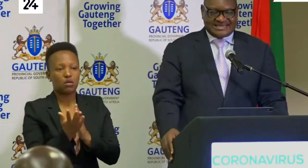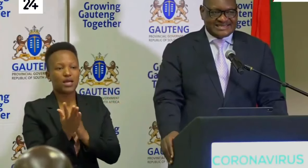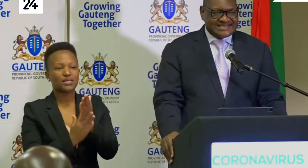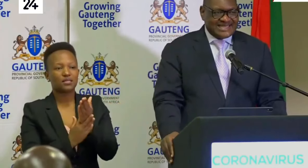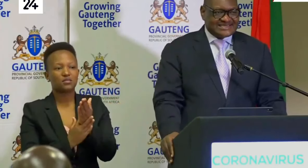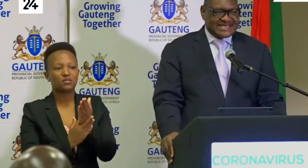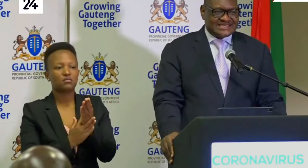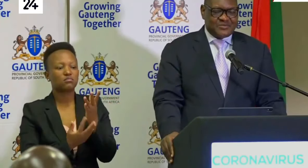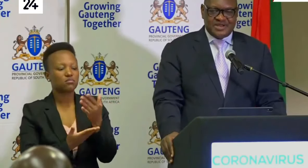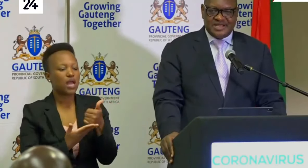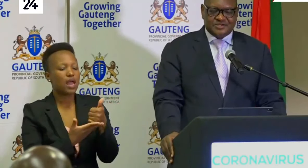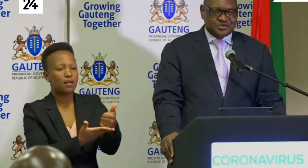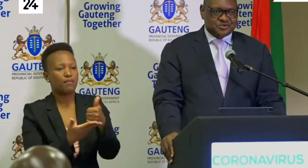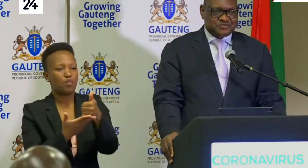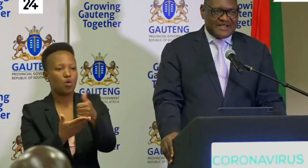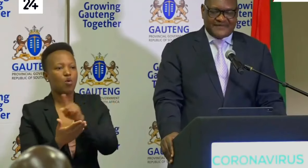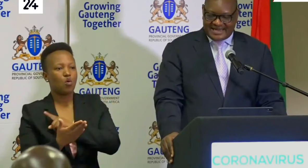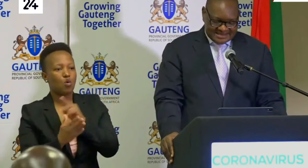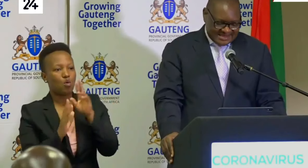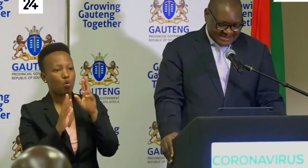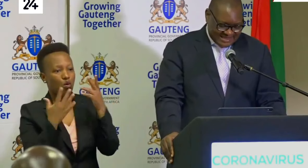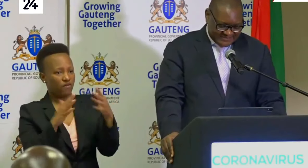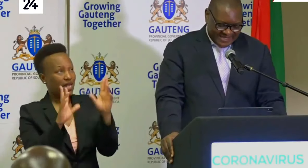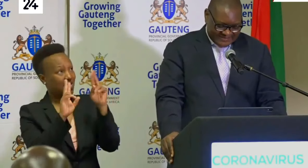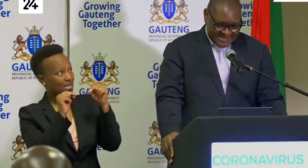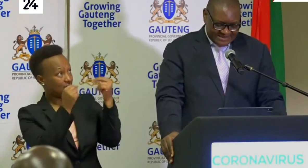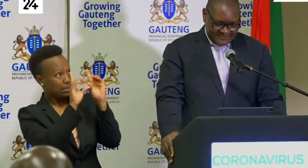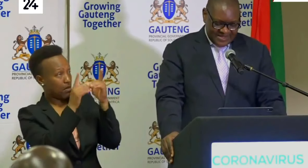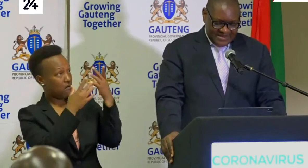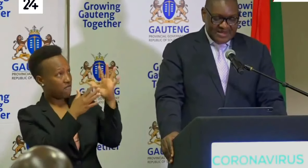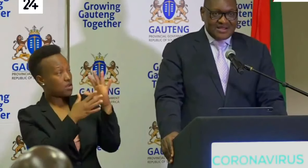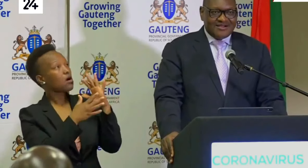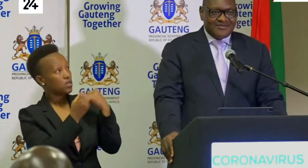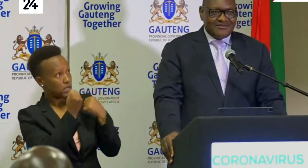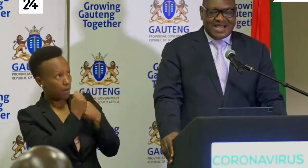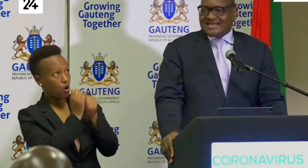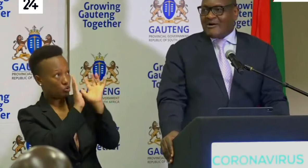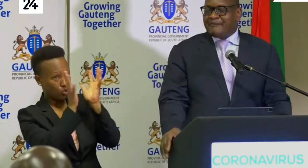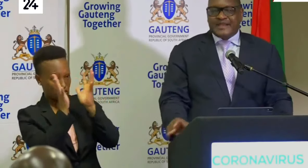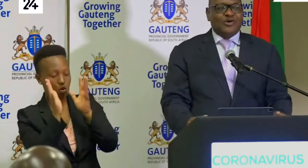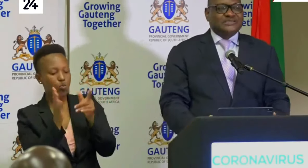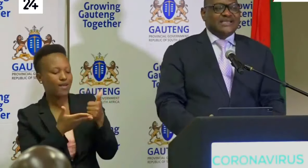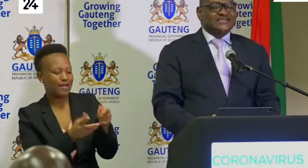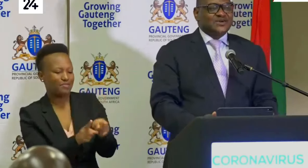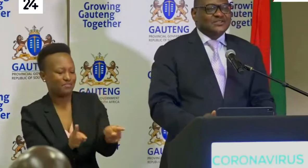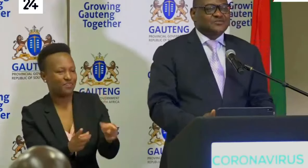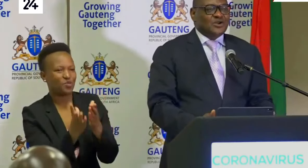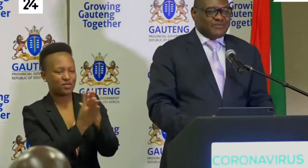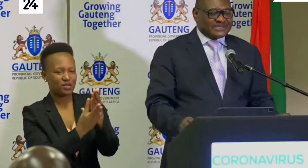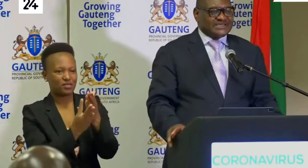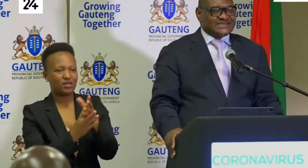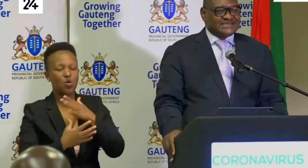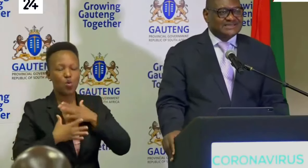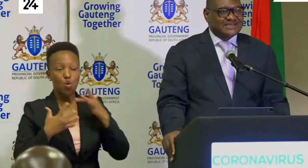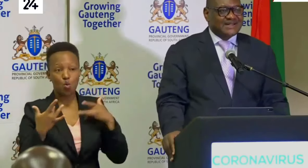assistance that has been introduced by various national departments. governments, but our big concern is on small